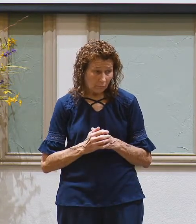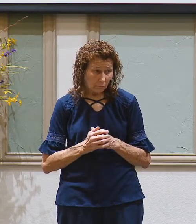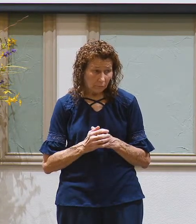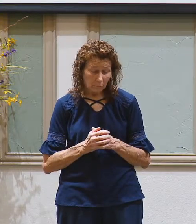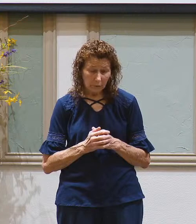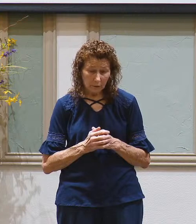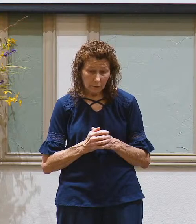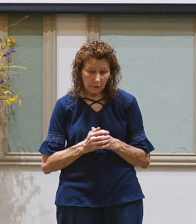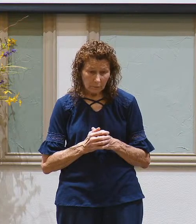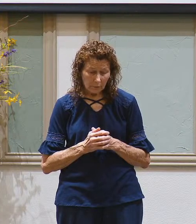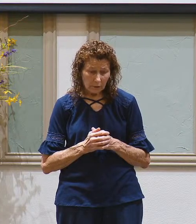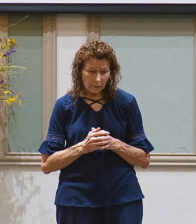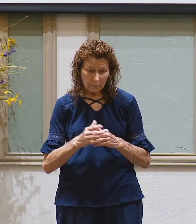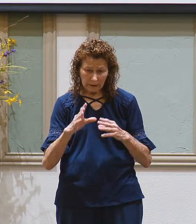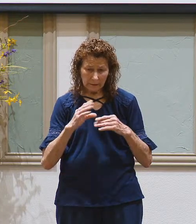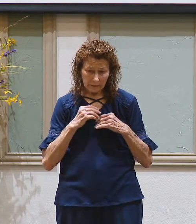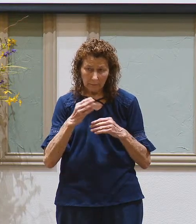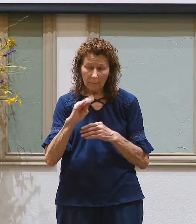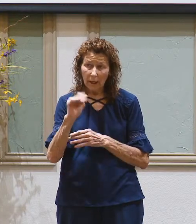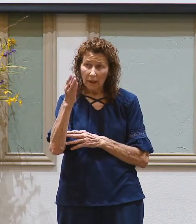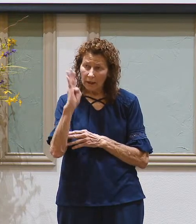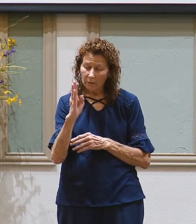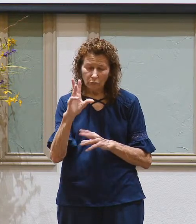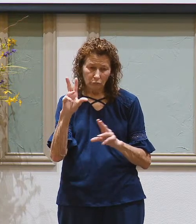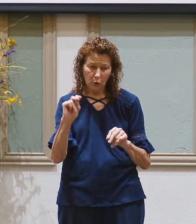to be accepted by God no